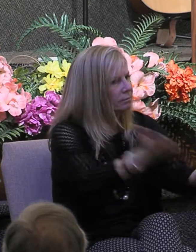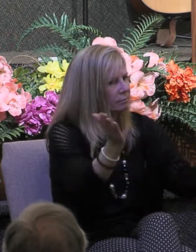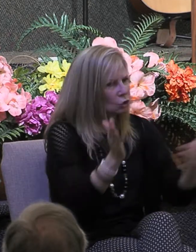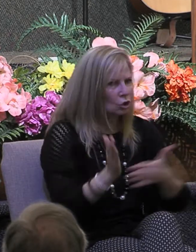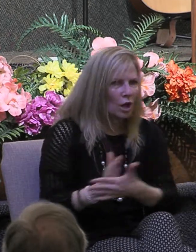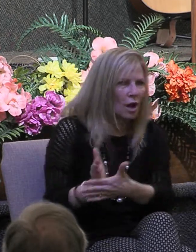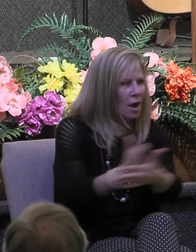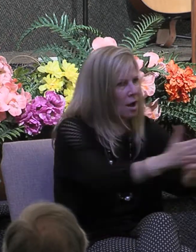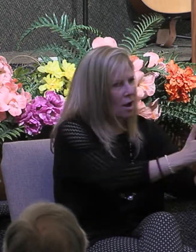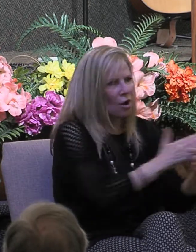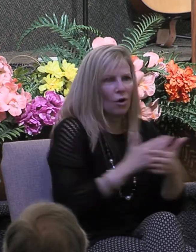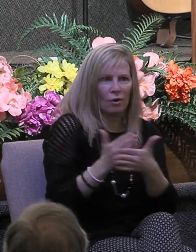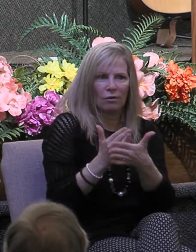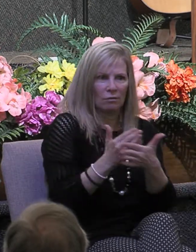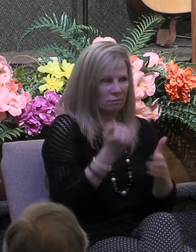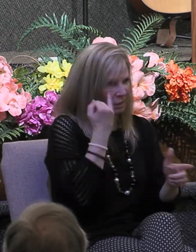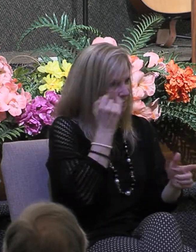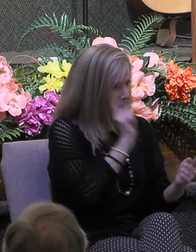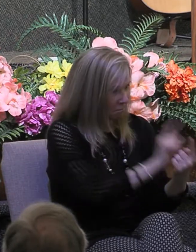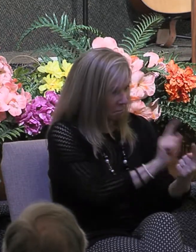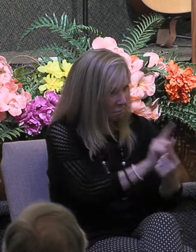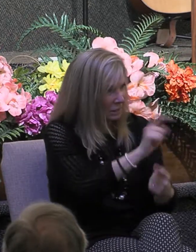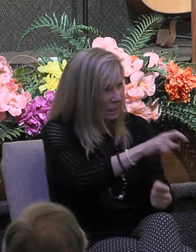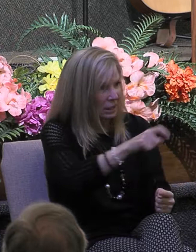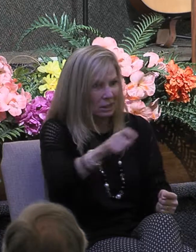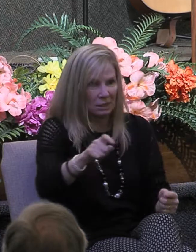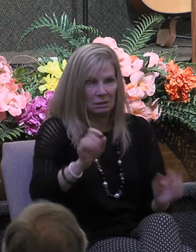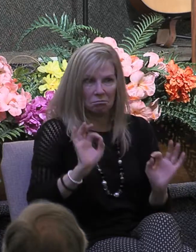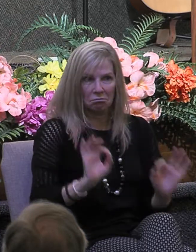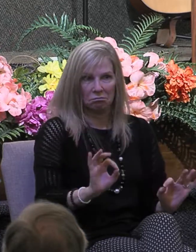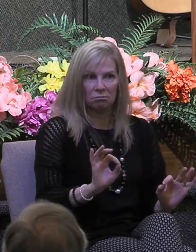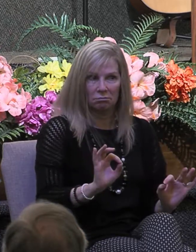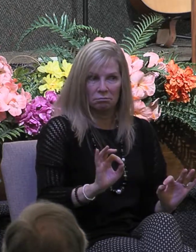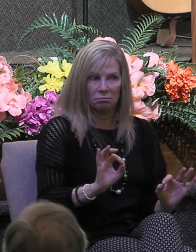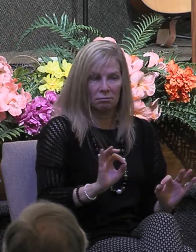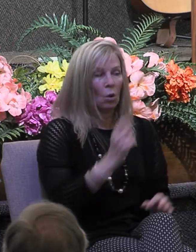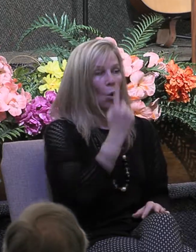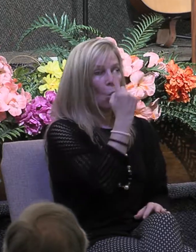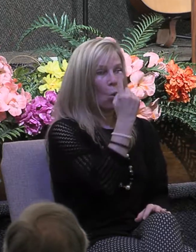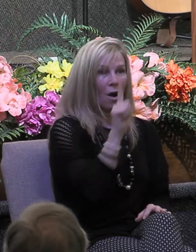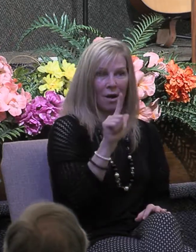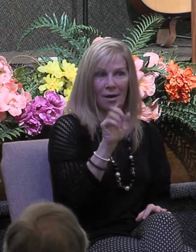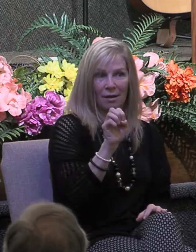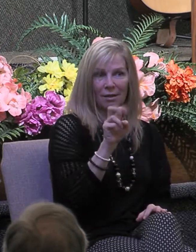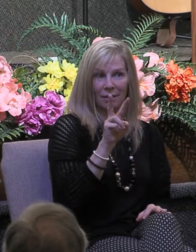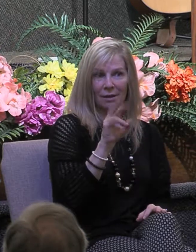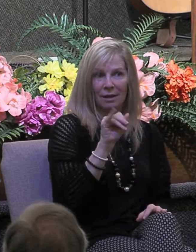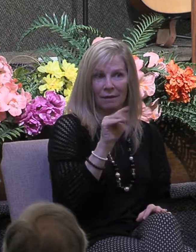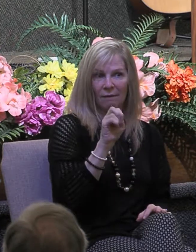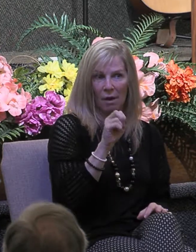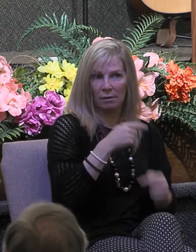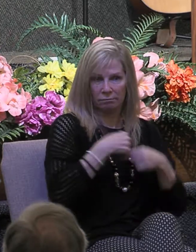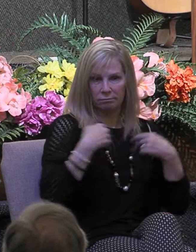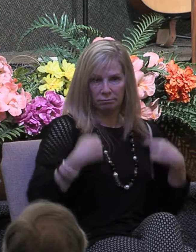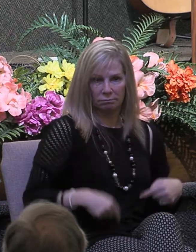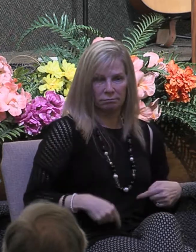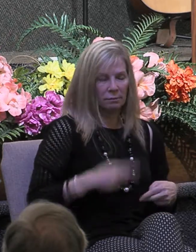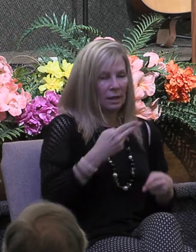each as any had need now Joseph a Levite of Cyprian birth who was also called